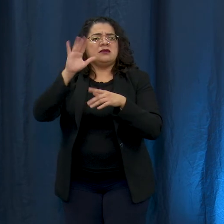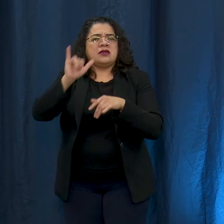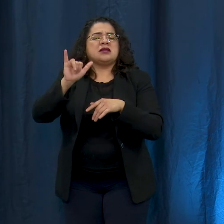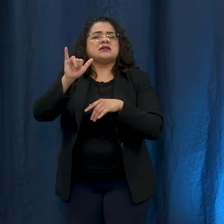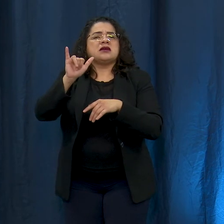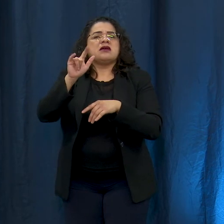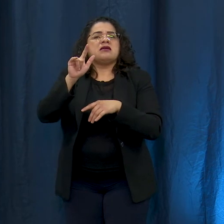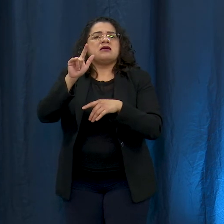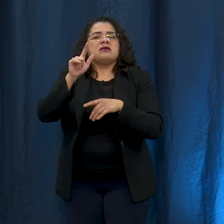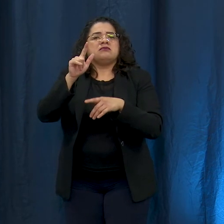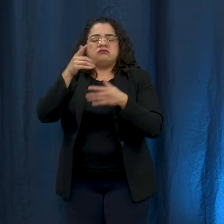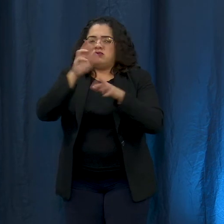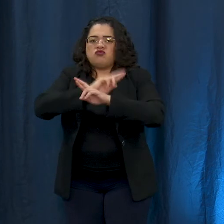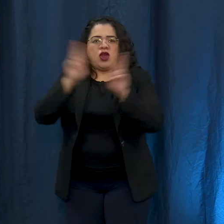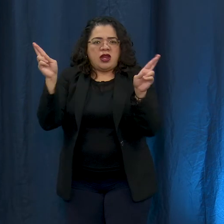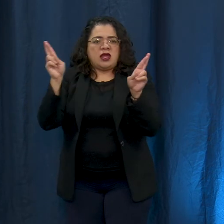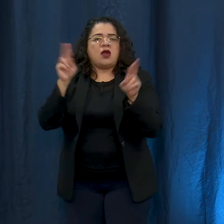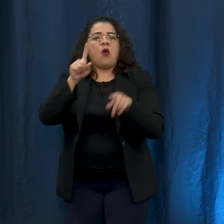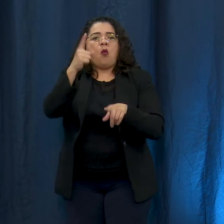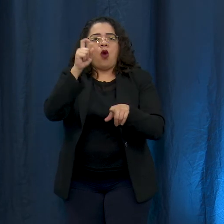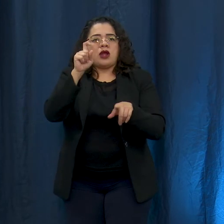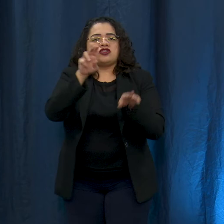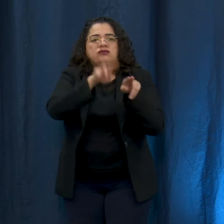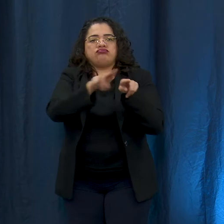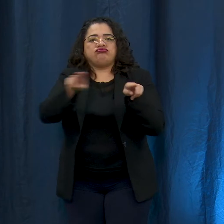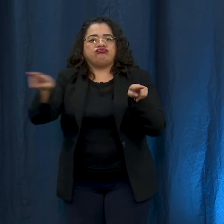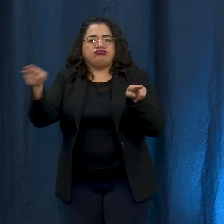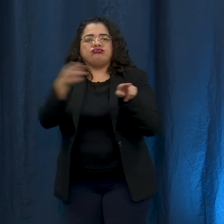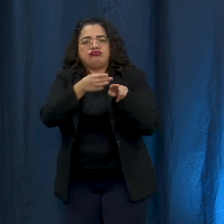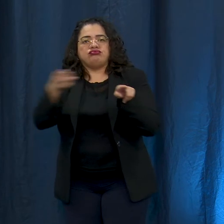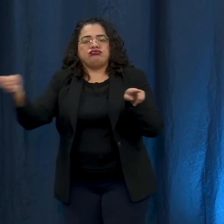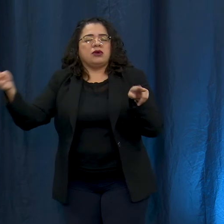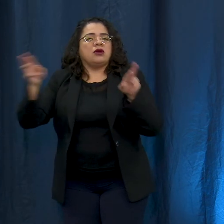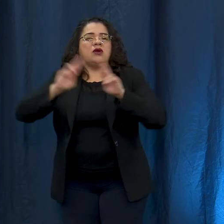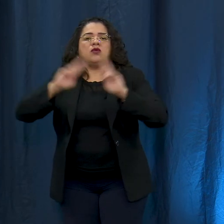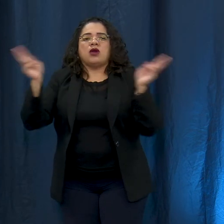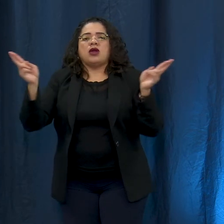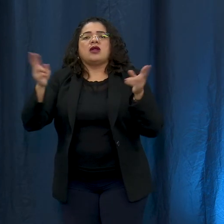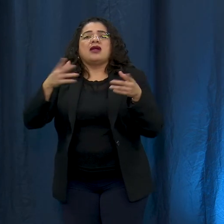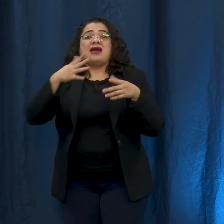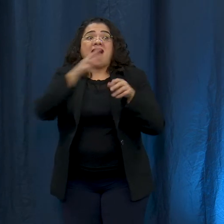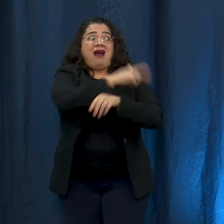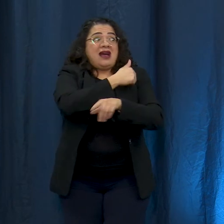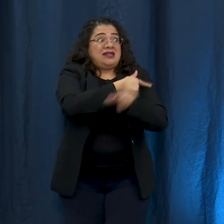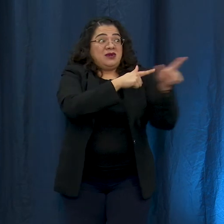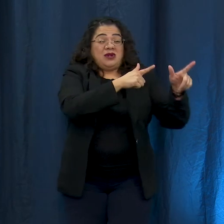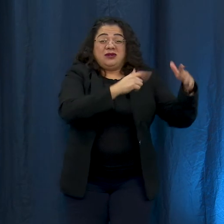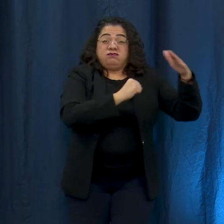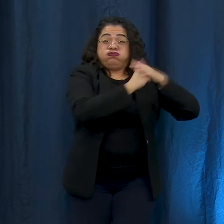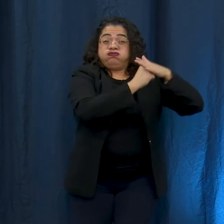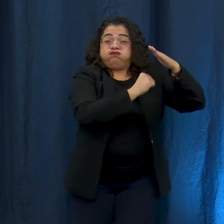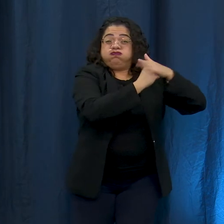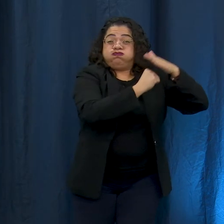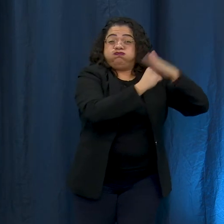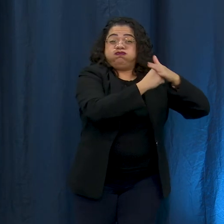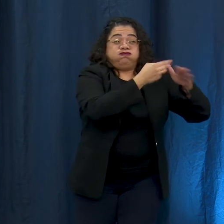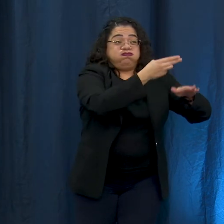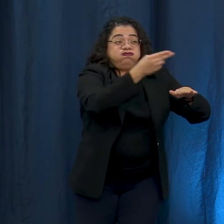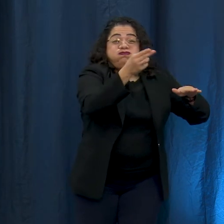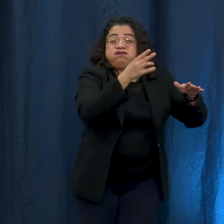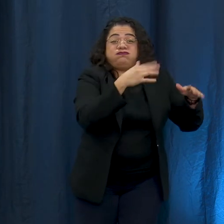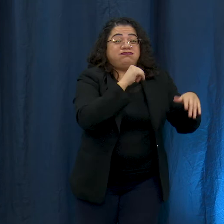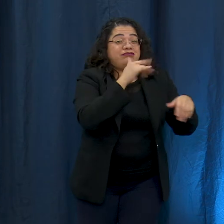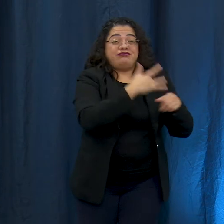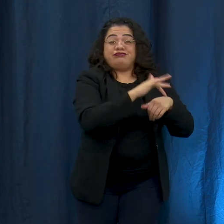and it's ready to be activated if needed in order to remove pressure from the area hospitals should they become overwhelmed and we're working